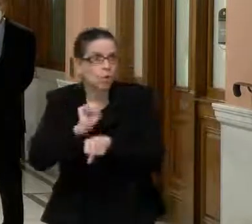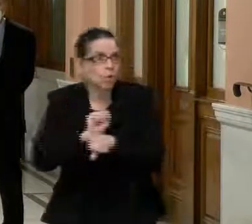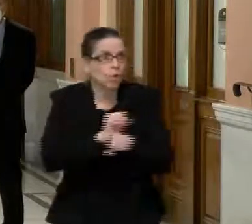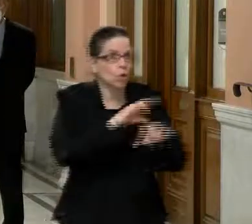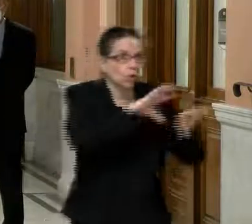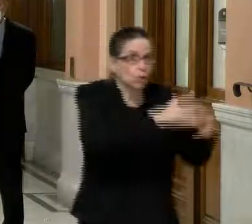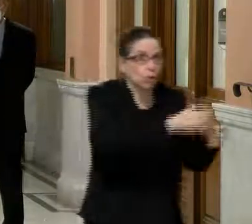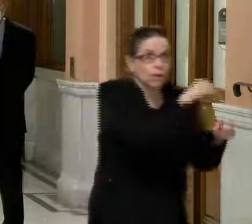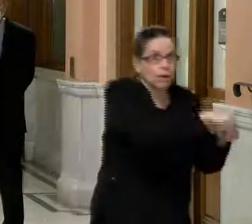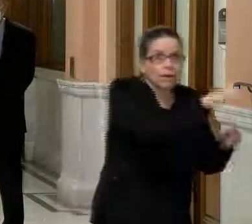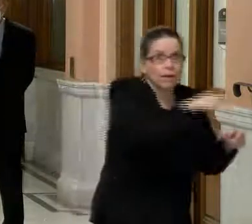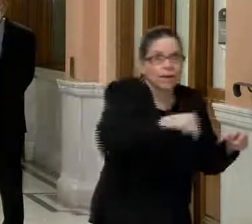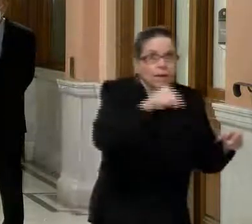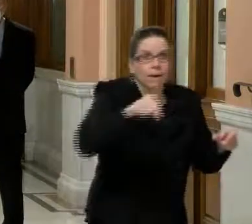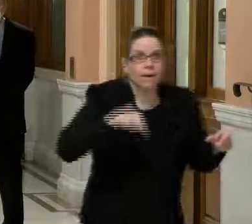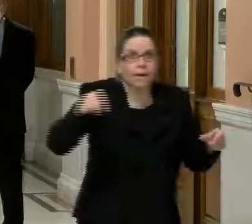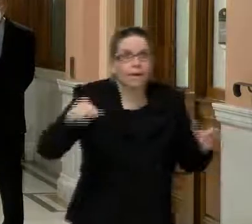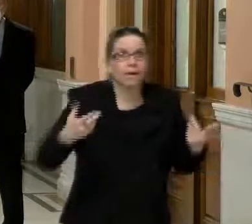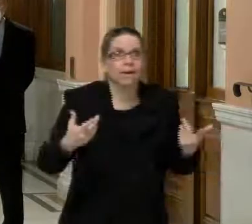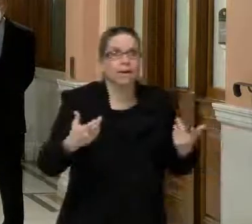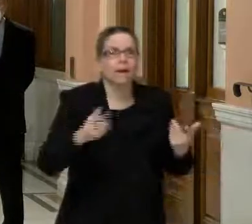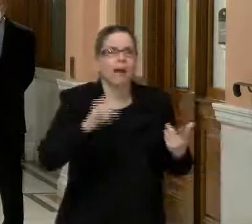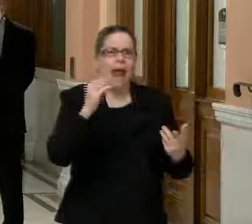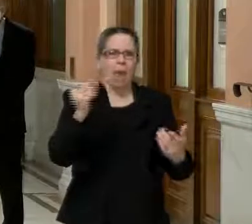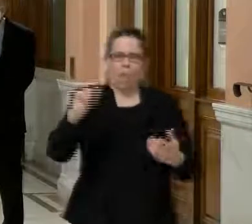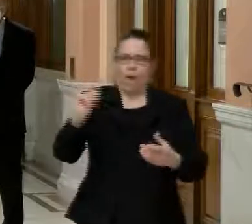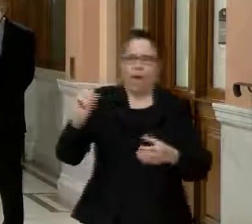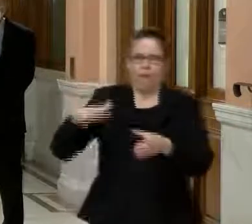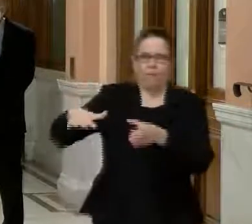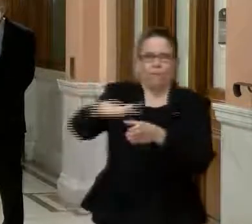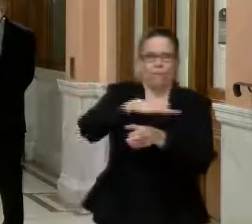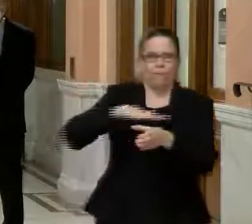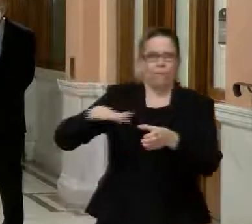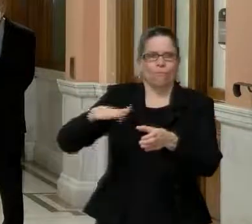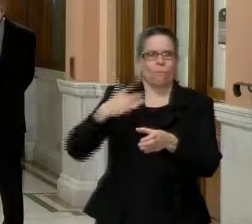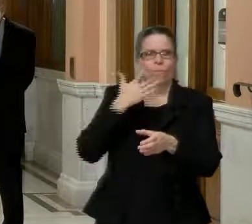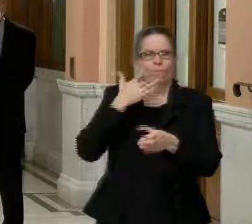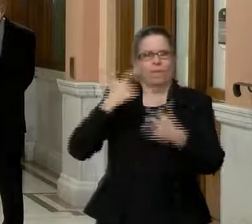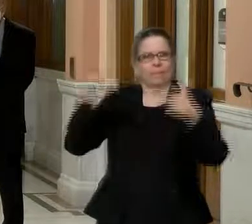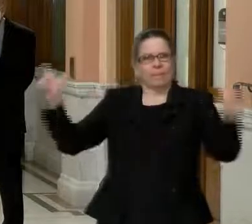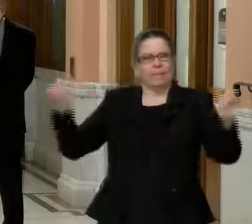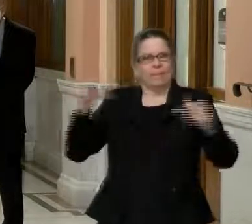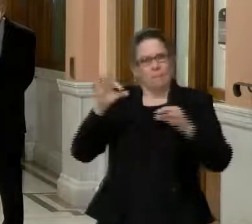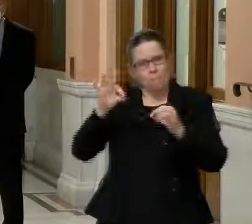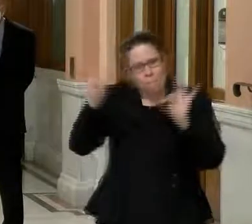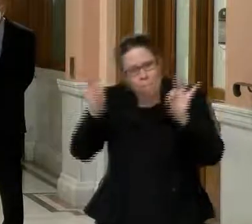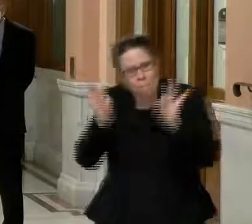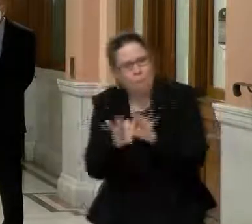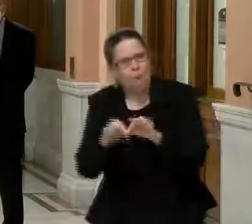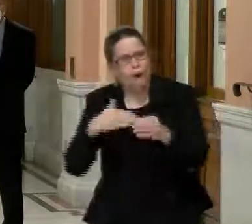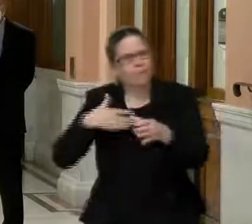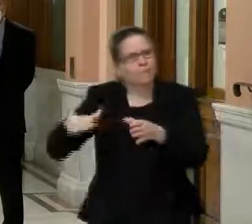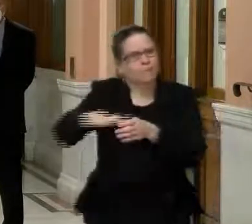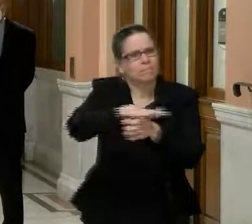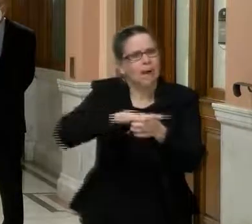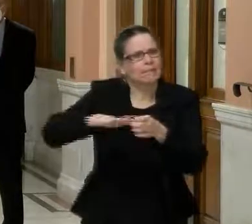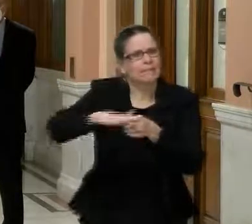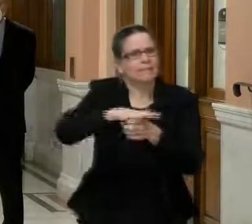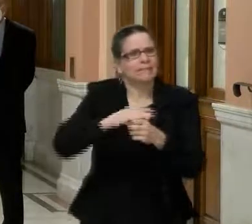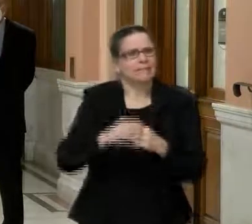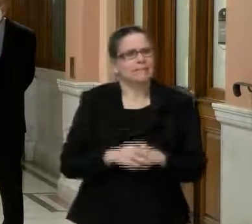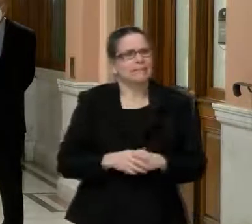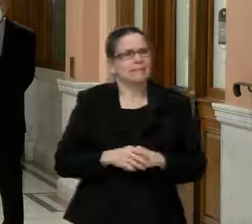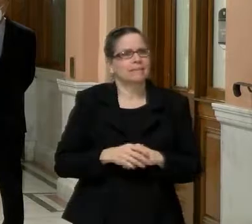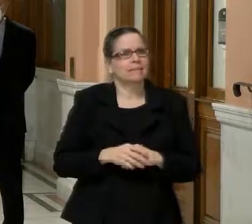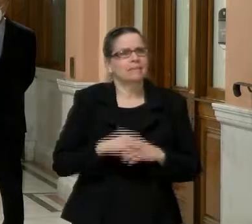kind of volume that kind of flexibility and again, do it in a safe way. So the registration needs to be a little bit removed from,